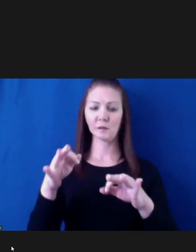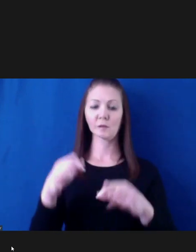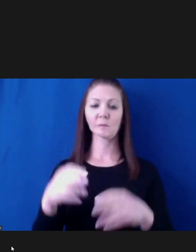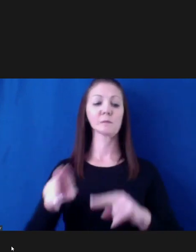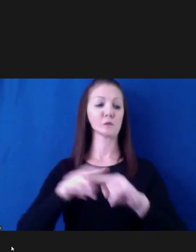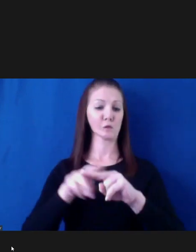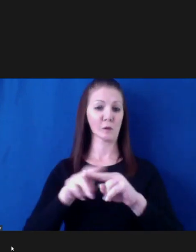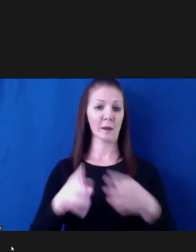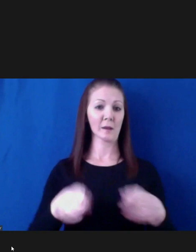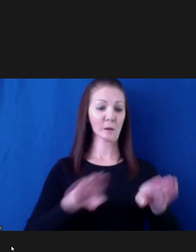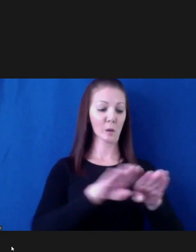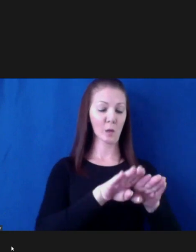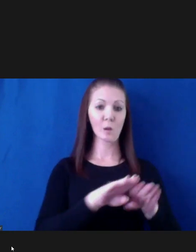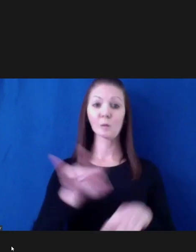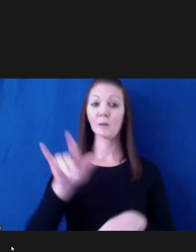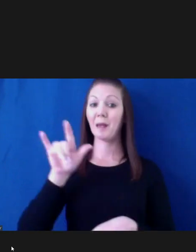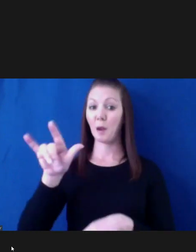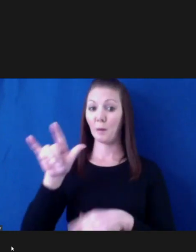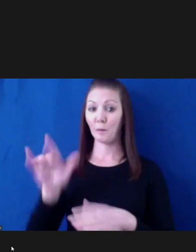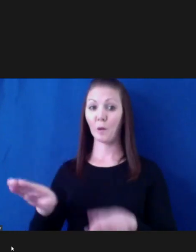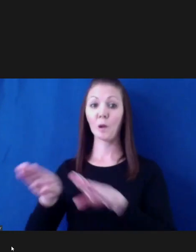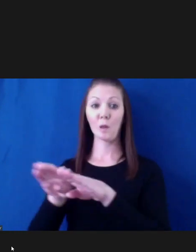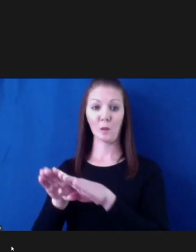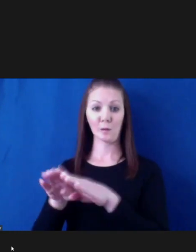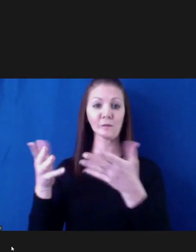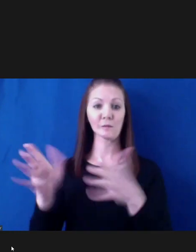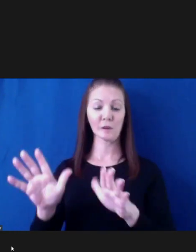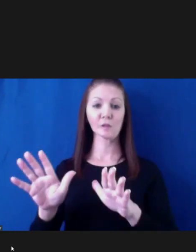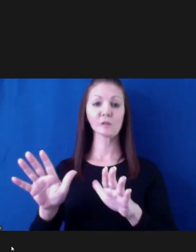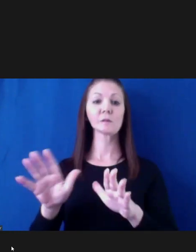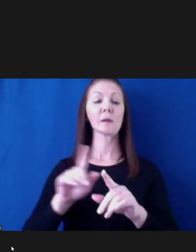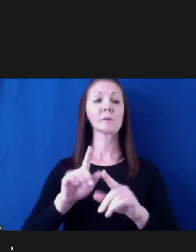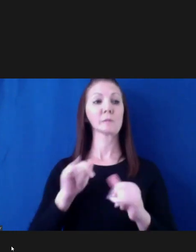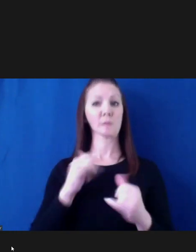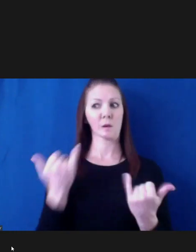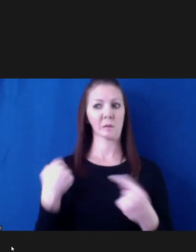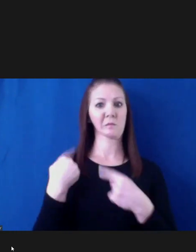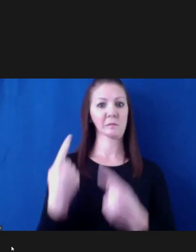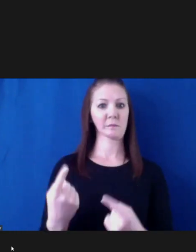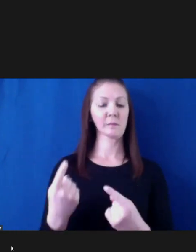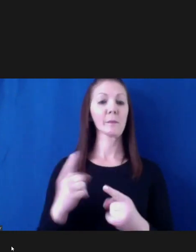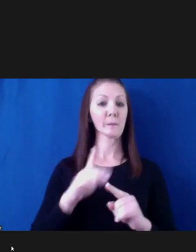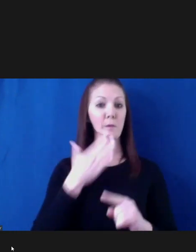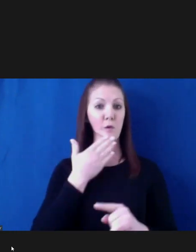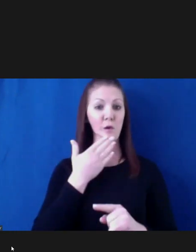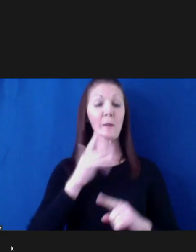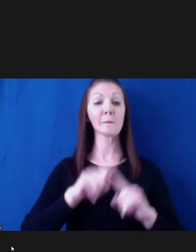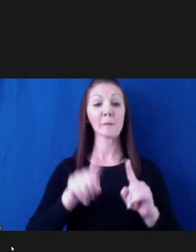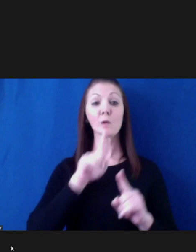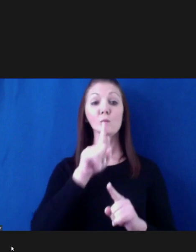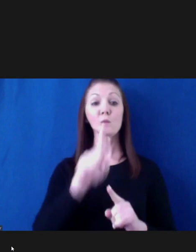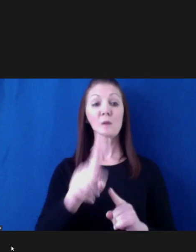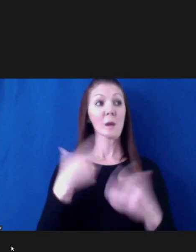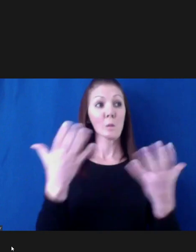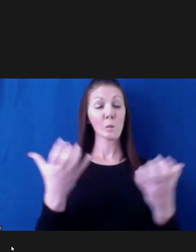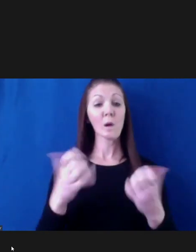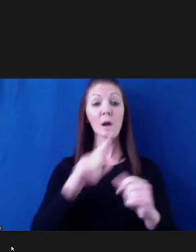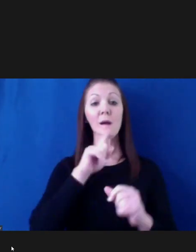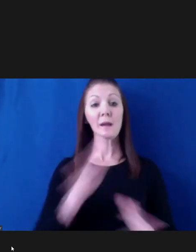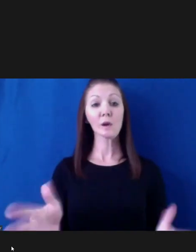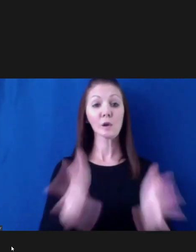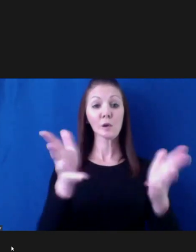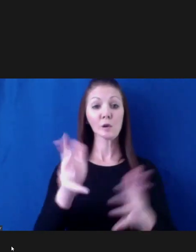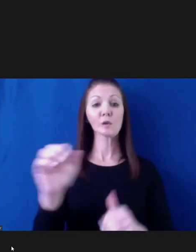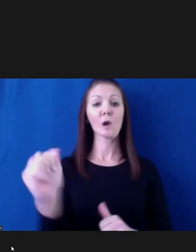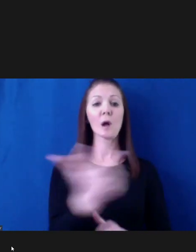But I've got to urge each and every one of you, stay off the roads, like you heard Susan say. Right now, the snow is